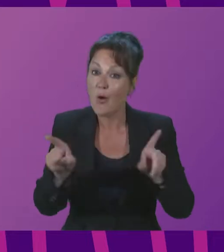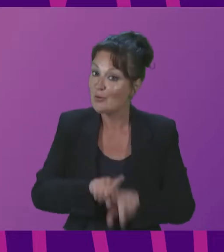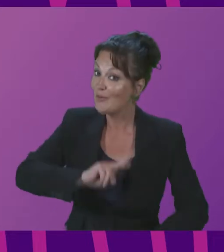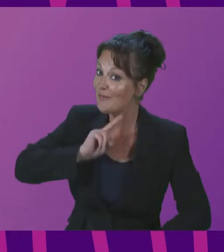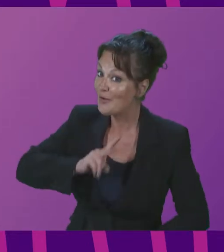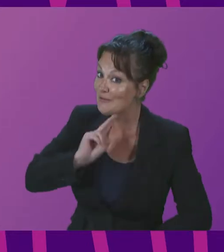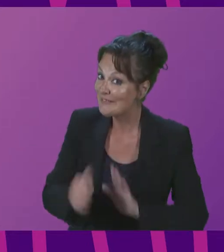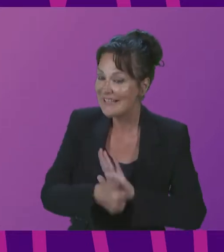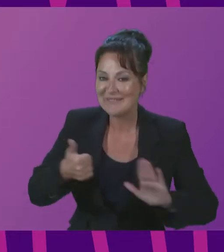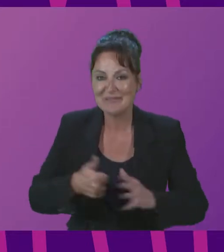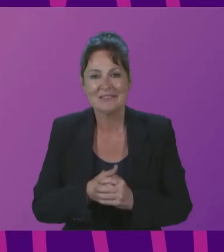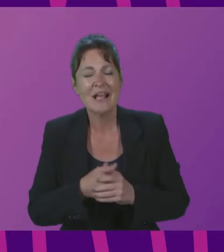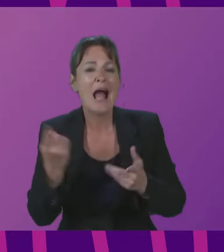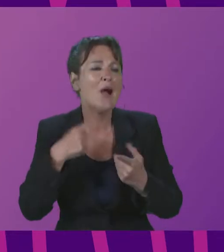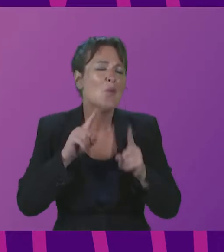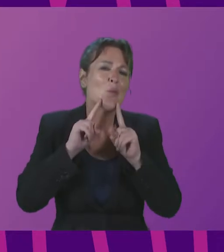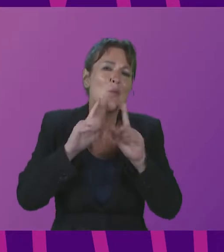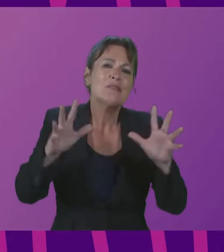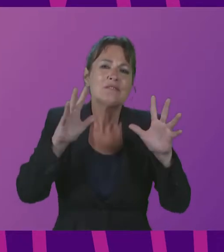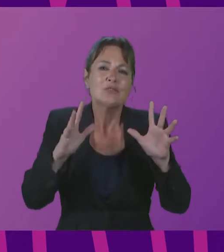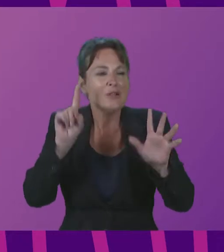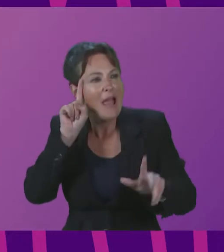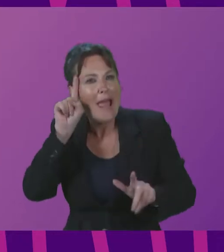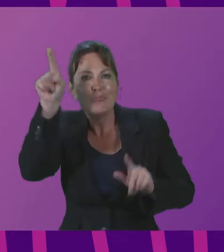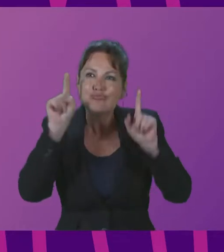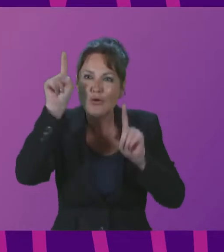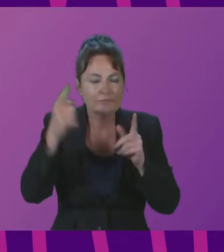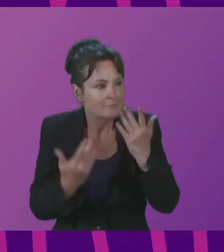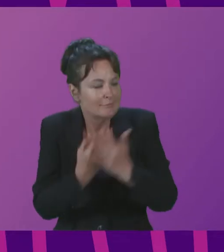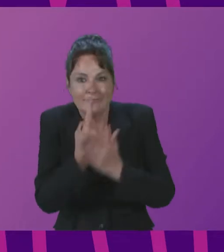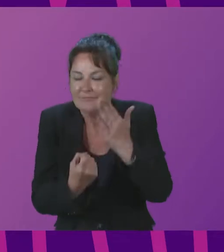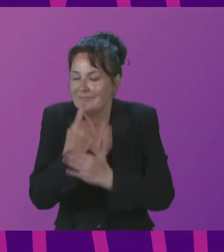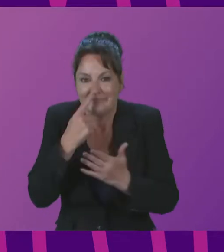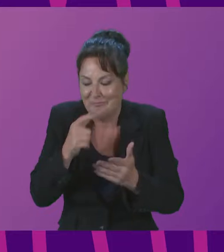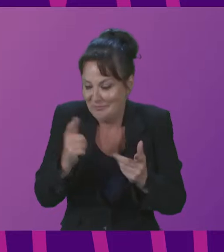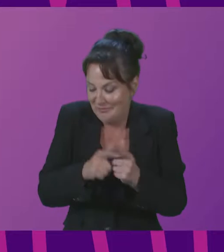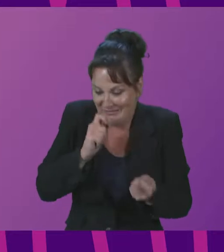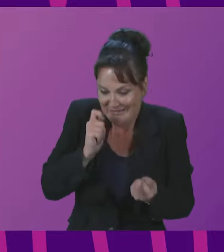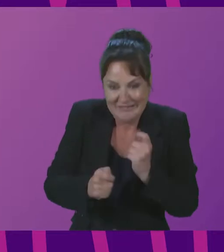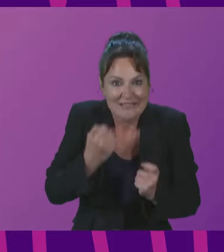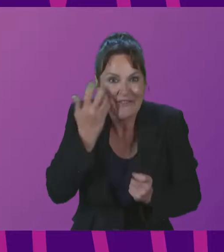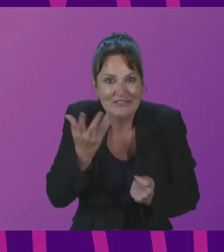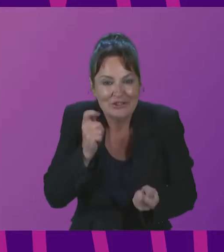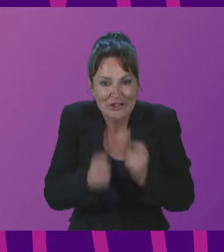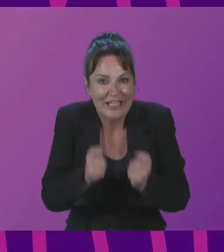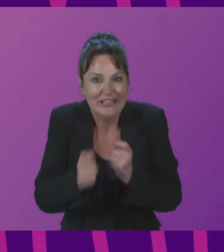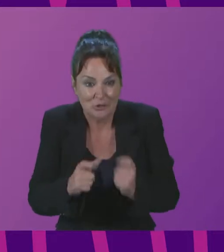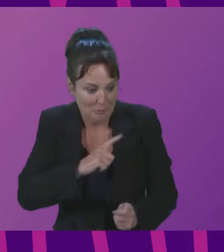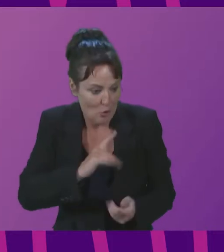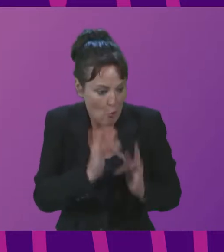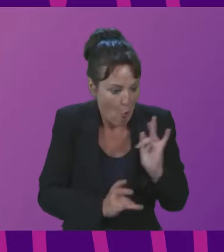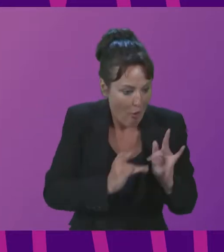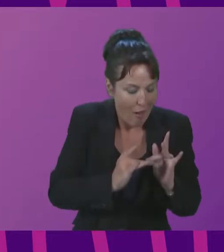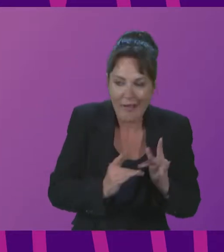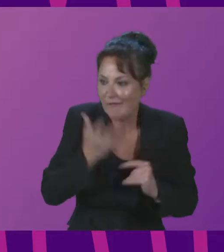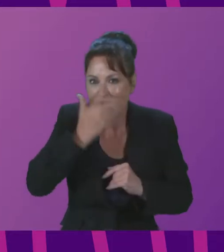experts and wonderful improvisers to the evolving and emerging hybrid nature of